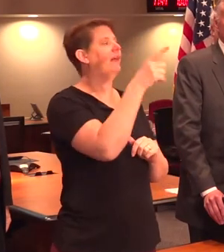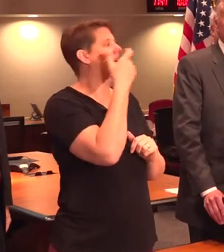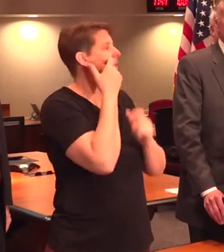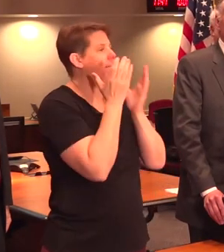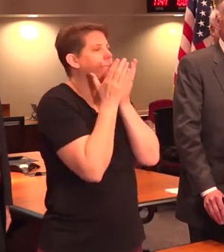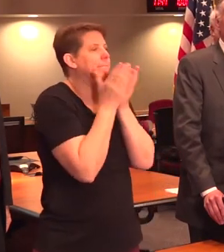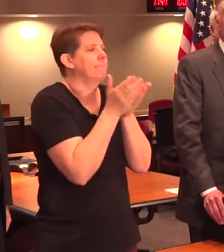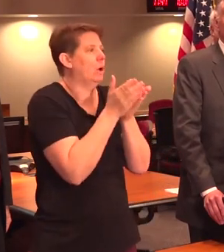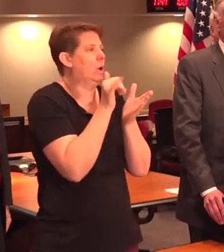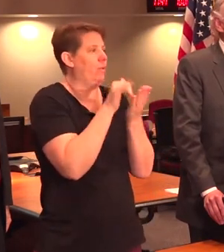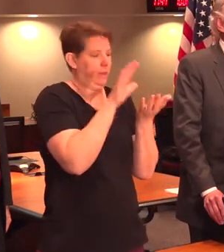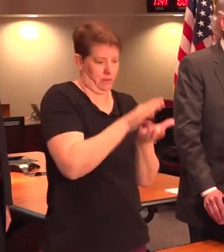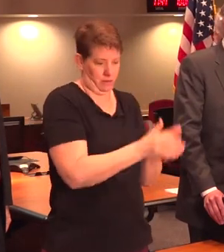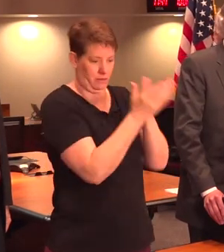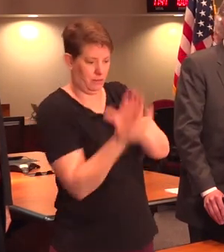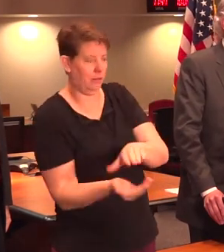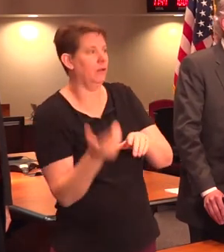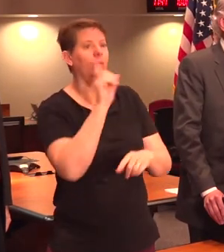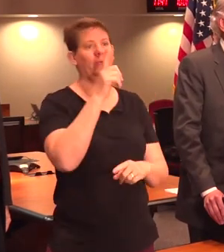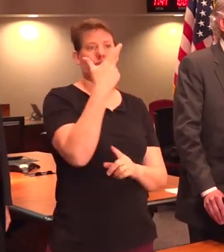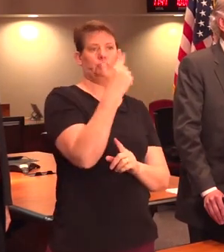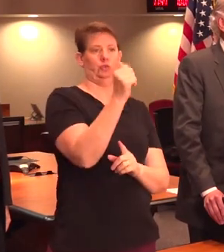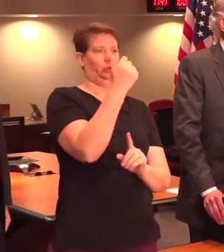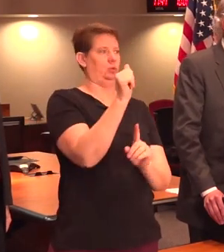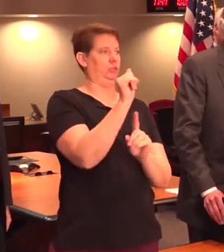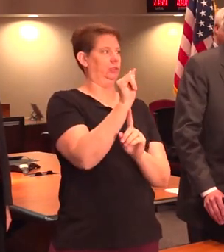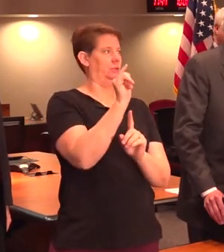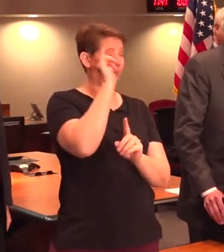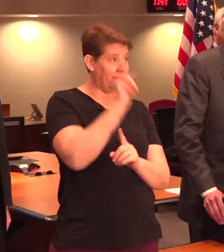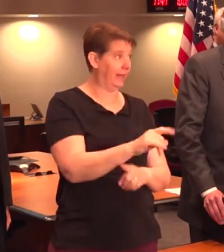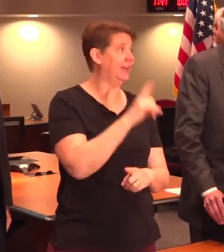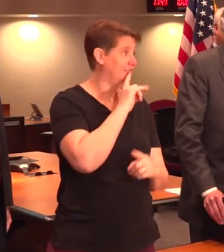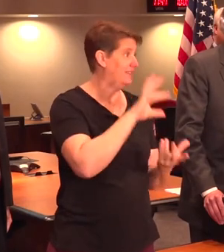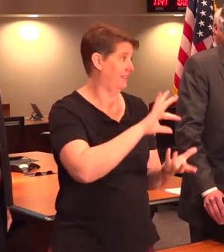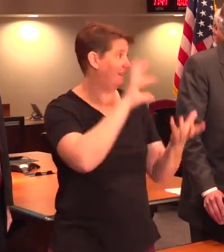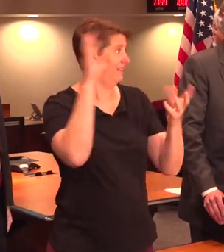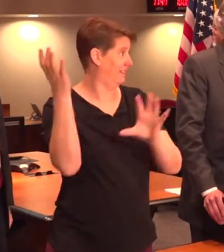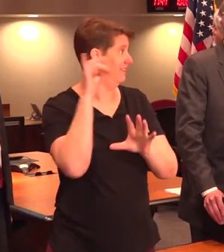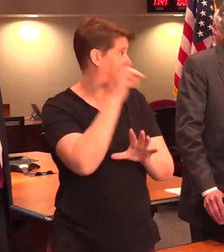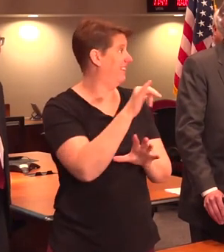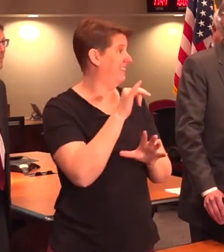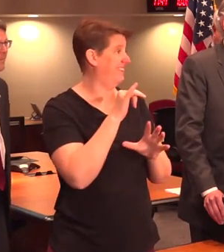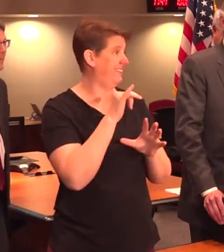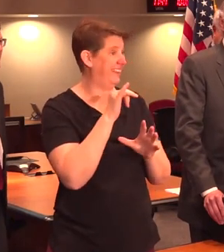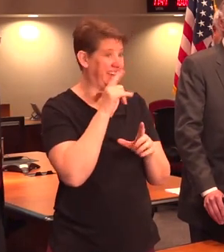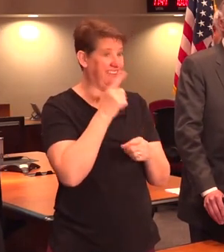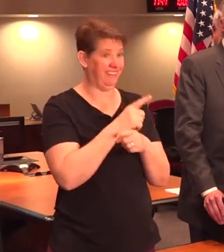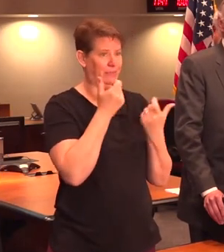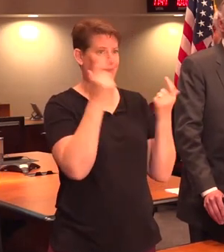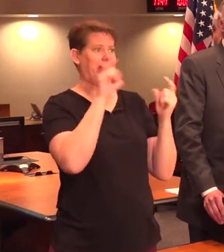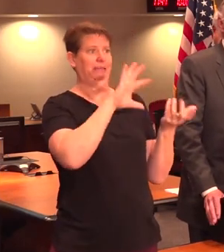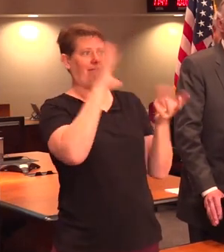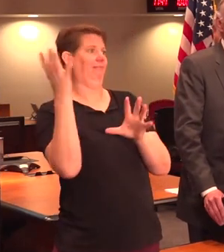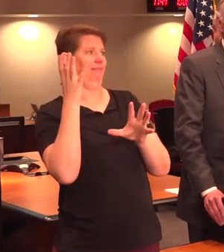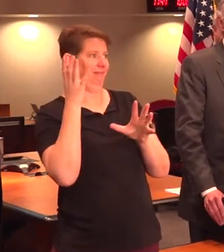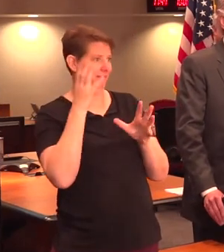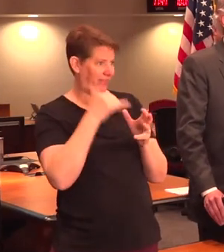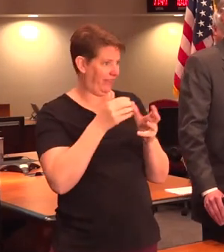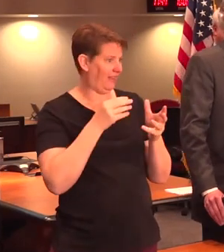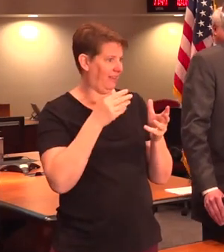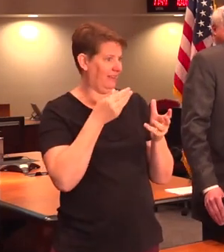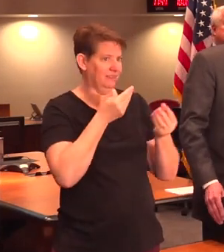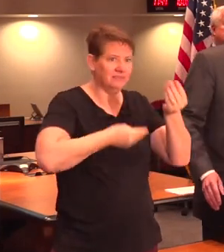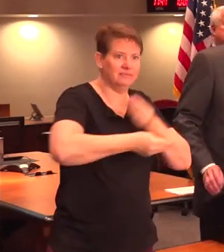the ship that turned over in Georgia. Well, that was a disruption in the supply line for sure. That was a major disruption. But those